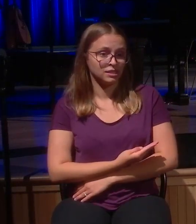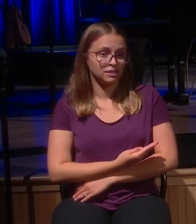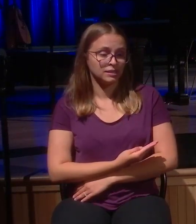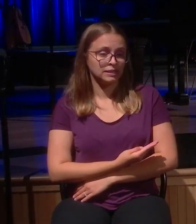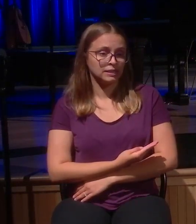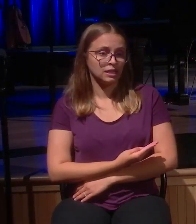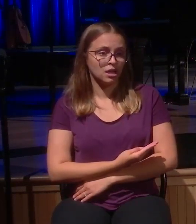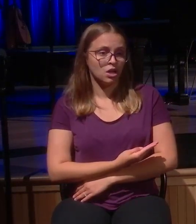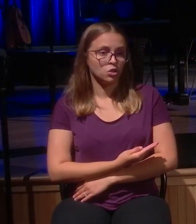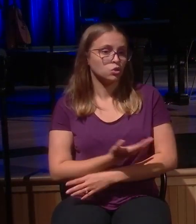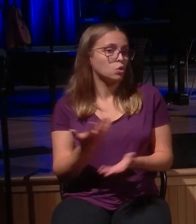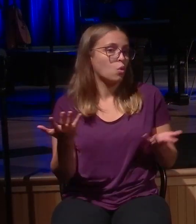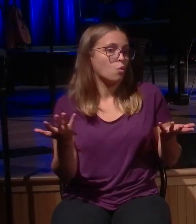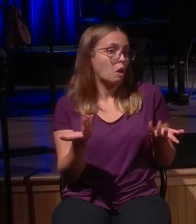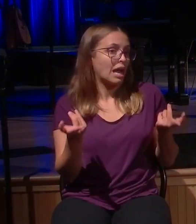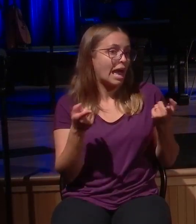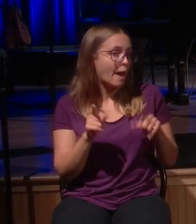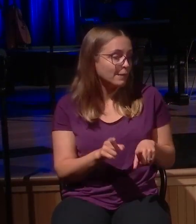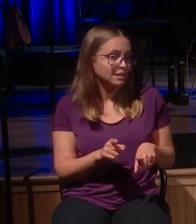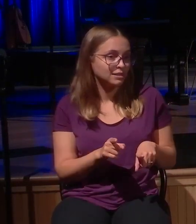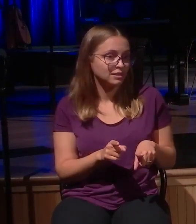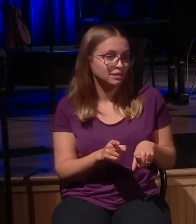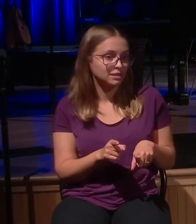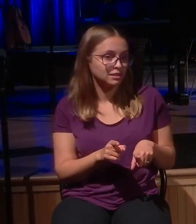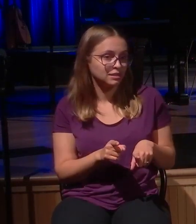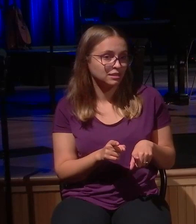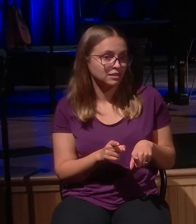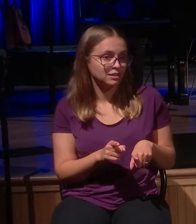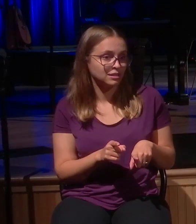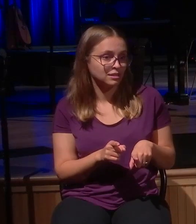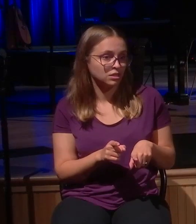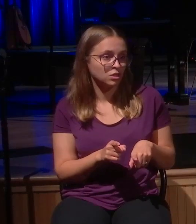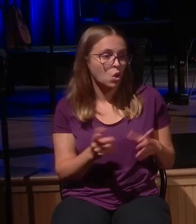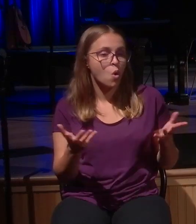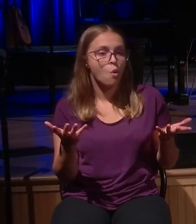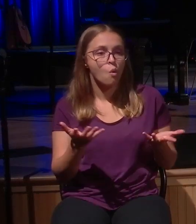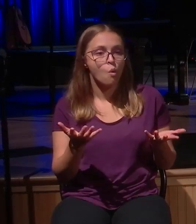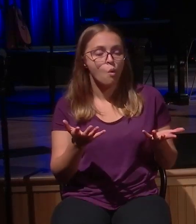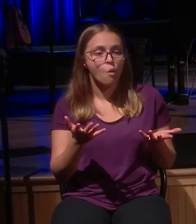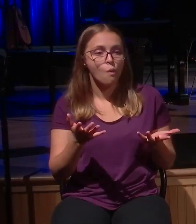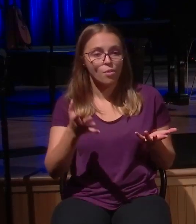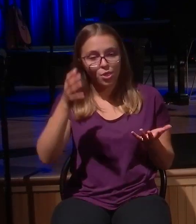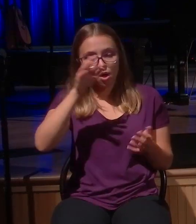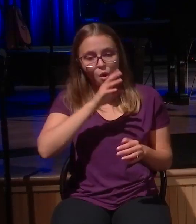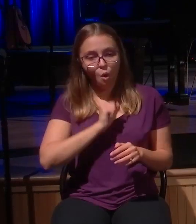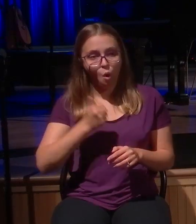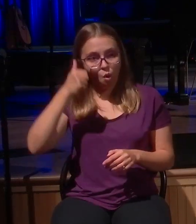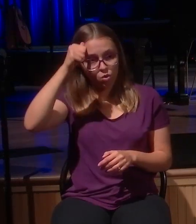What does the elder brother do with the father? What does he do with the brother? Jesus doesn't tell us.